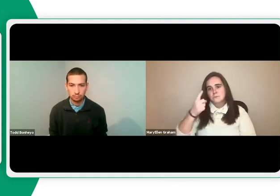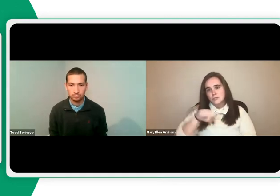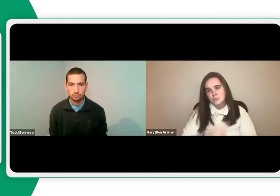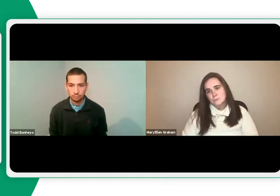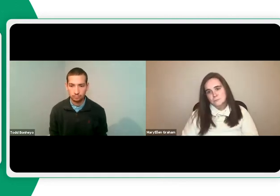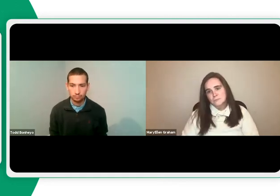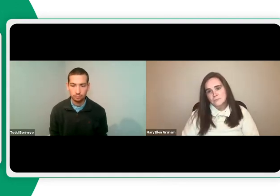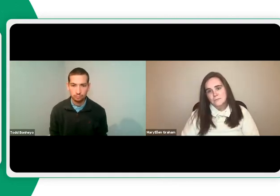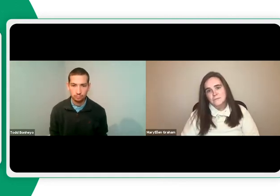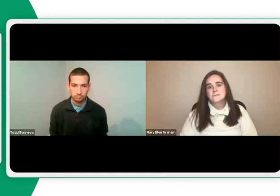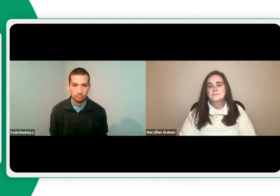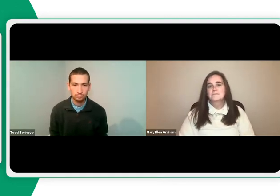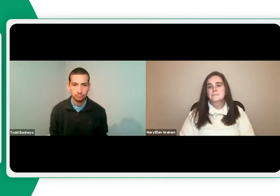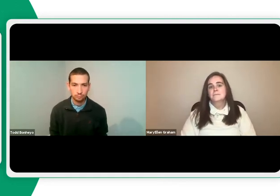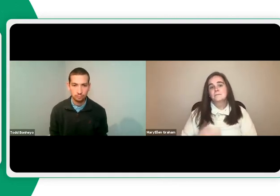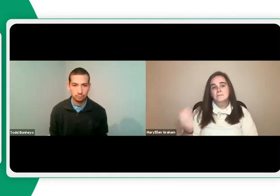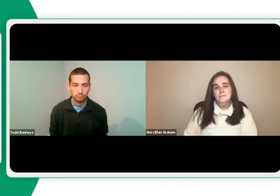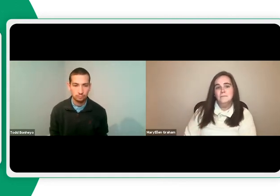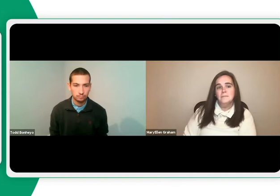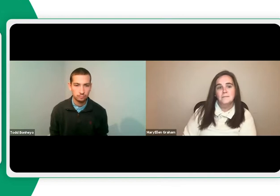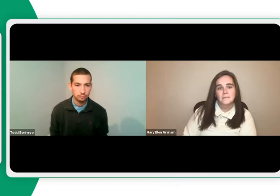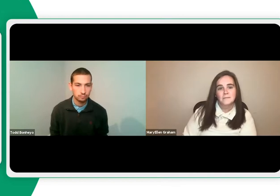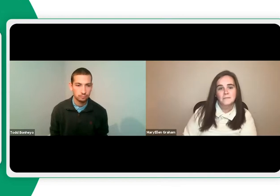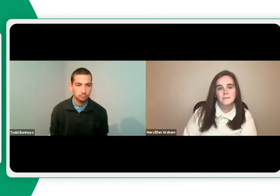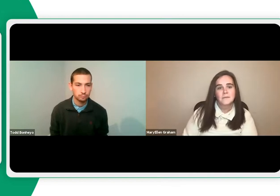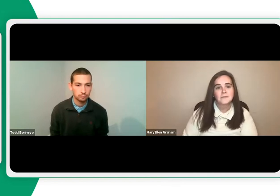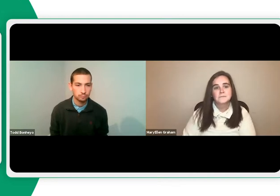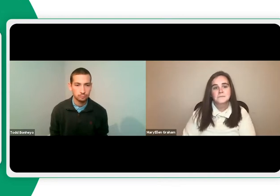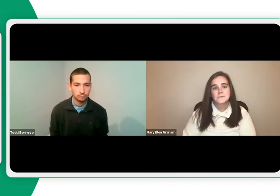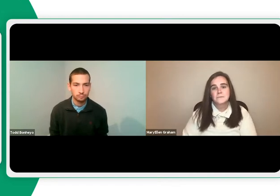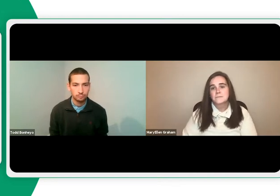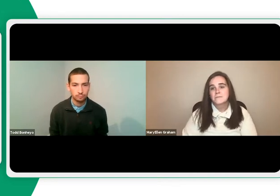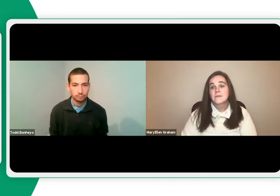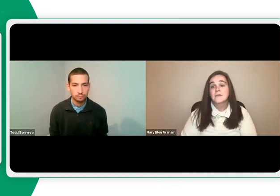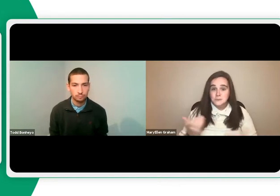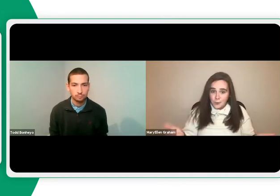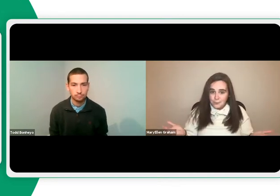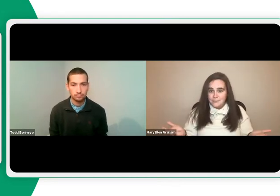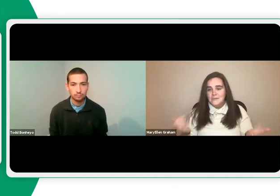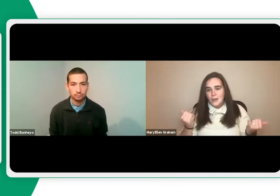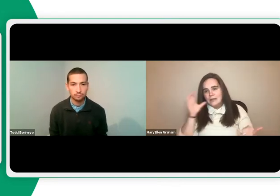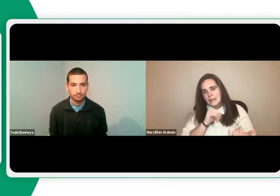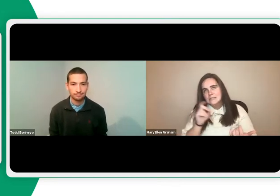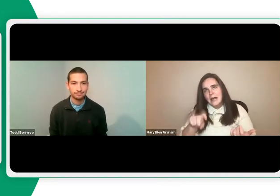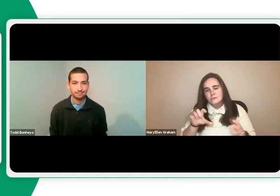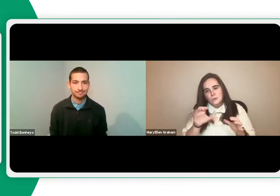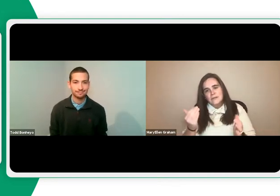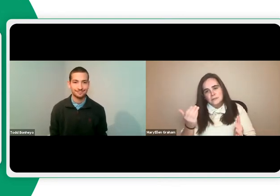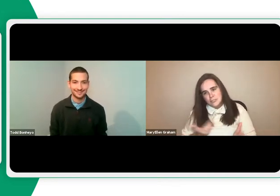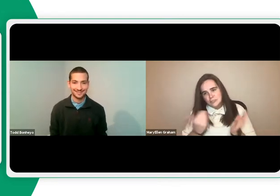thank you for making this all possible to bring all of this to you, our audience. And next slide. Yes, I